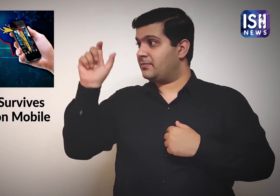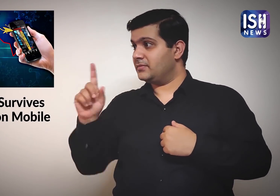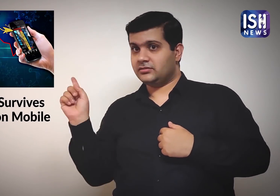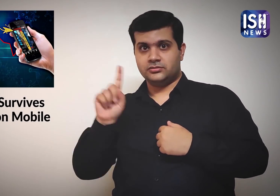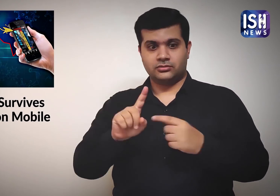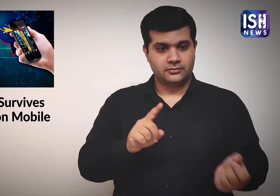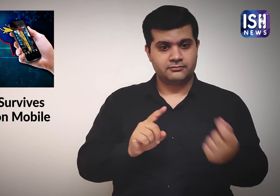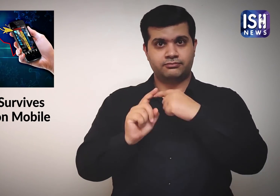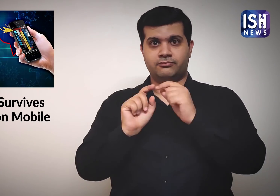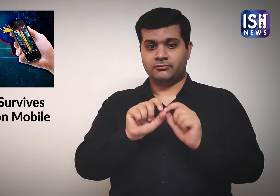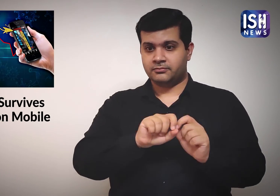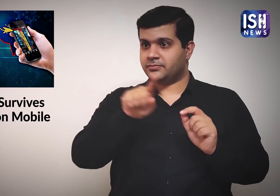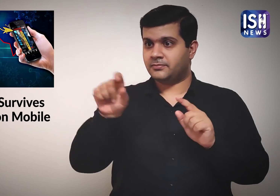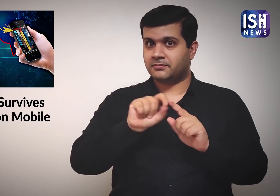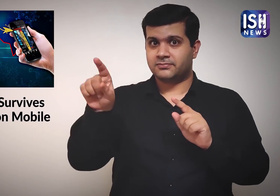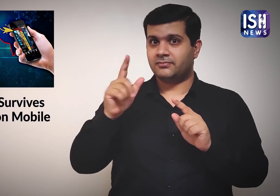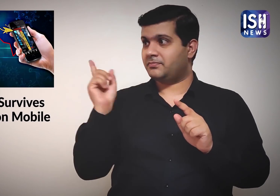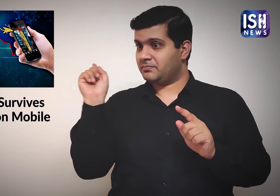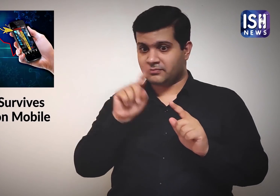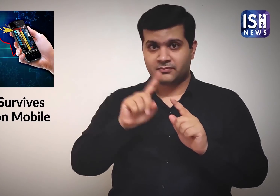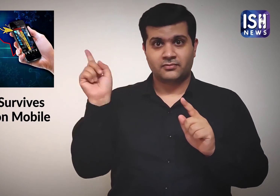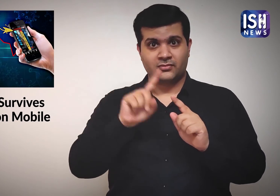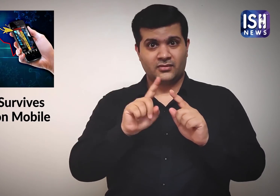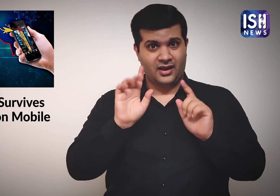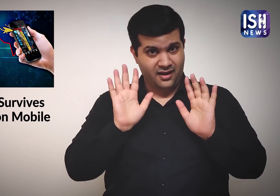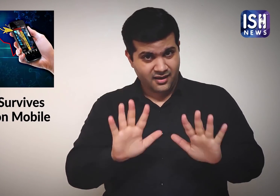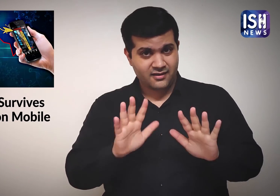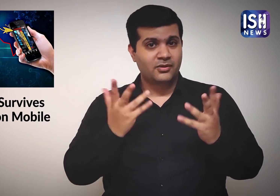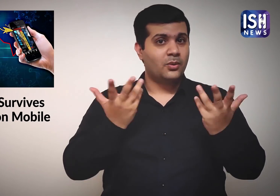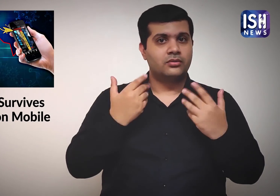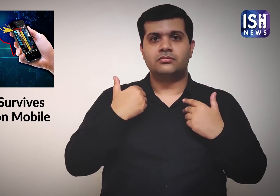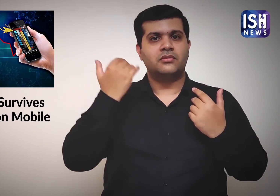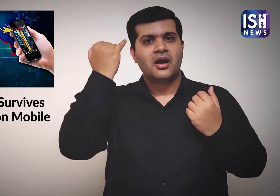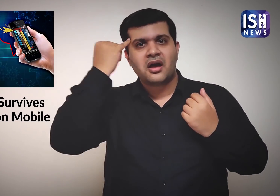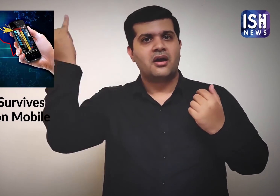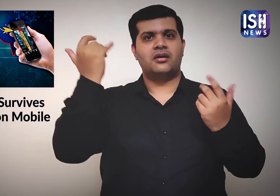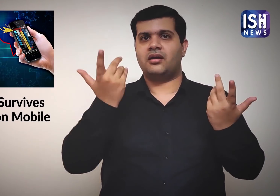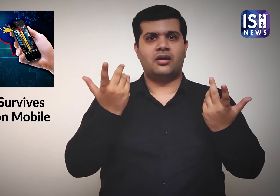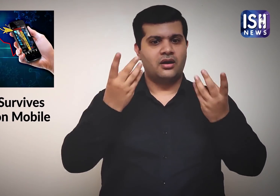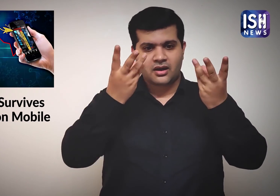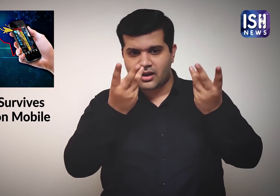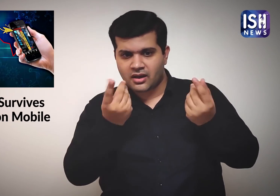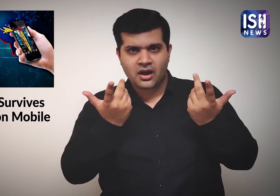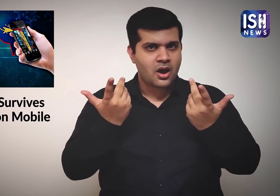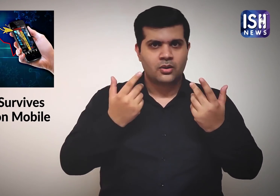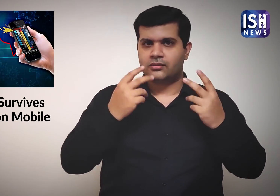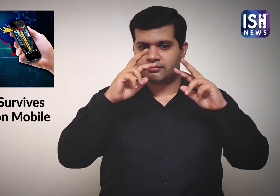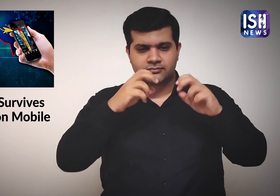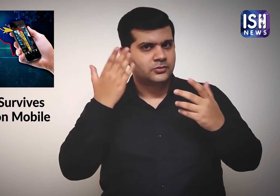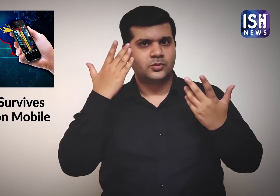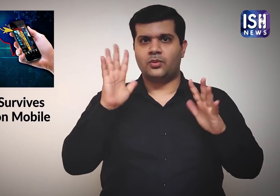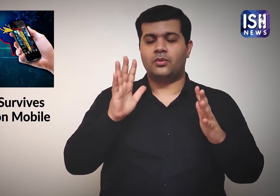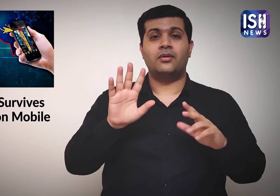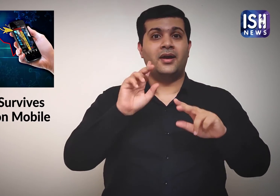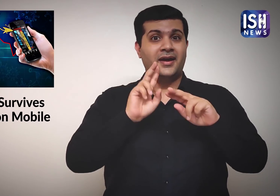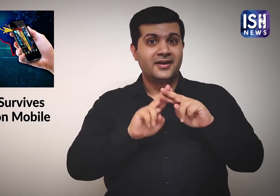They also want to know how many people it can infect. 12. They are still not aware about all of this.